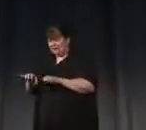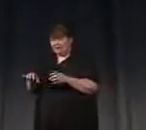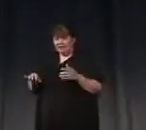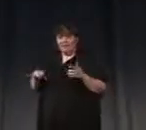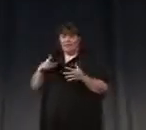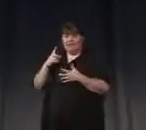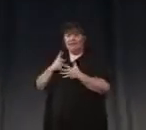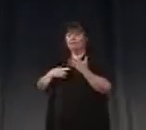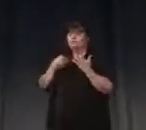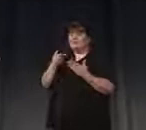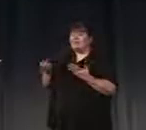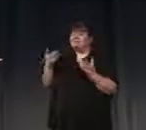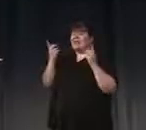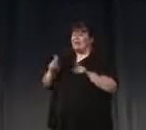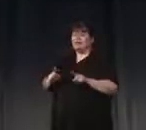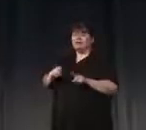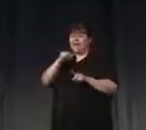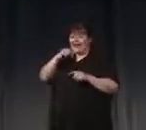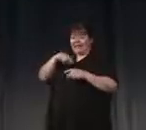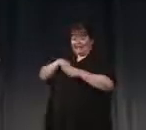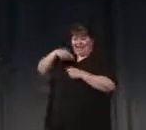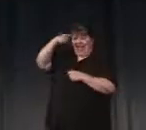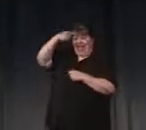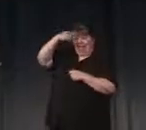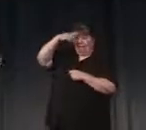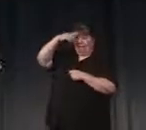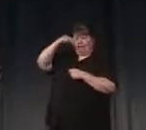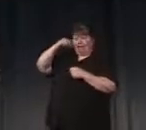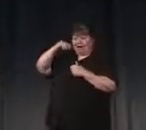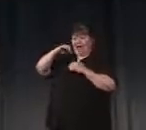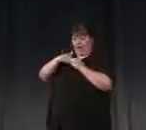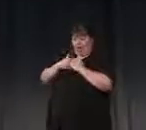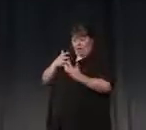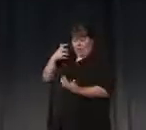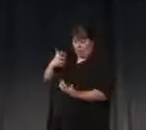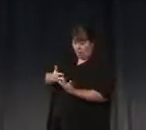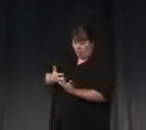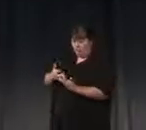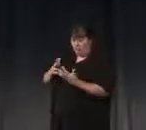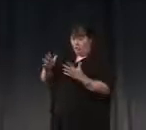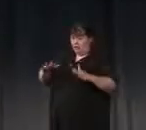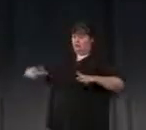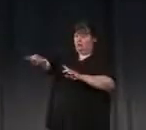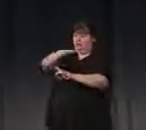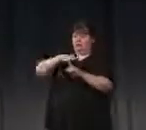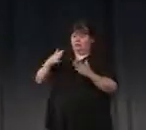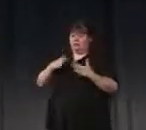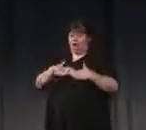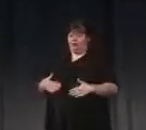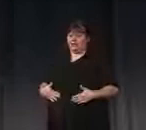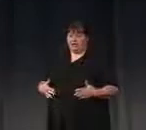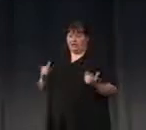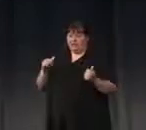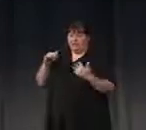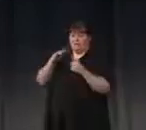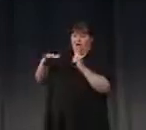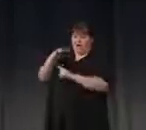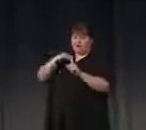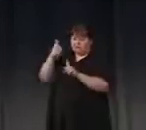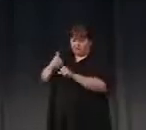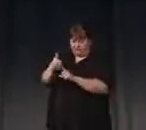happen not in the head, but in the world. Consciousness is an act, a practice that emerges out of interaction with an environment.